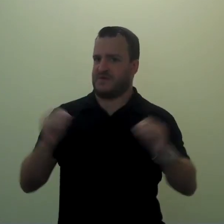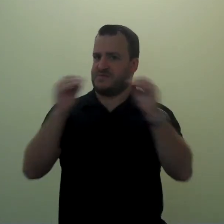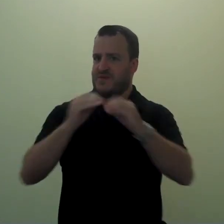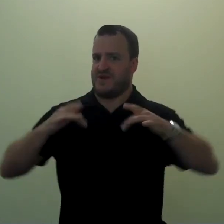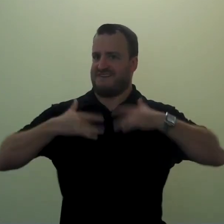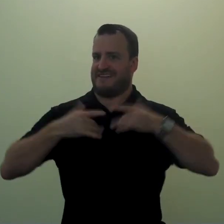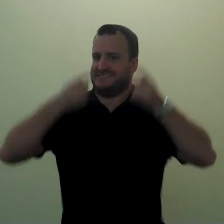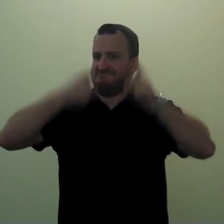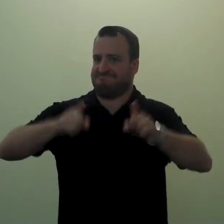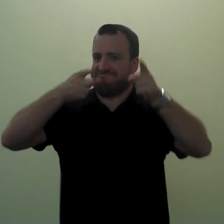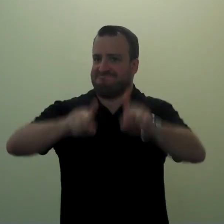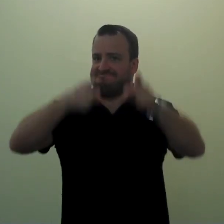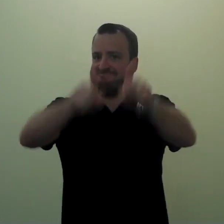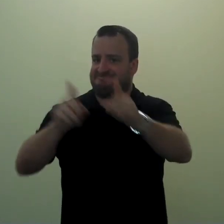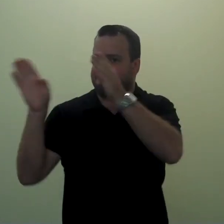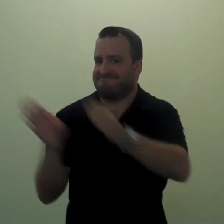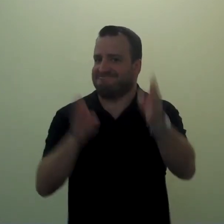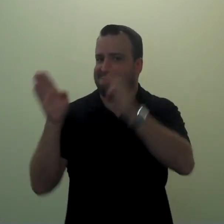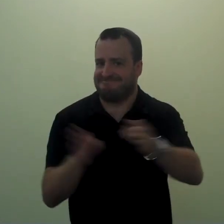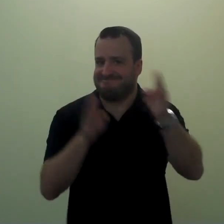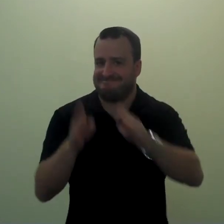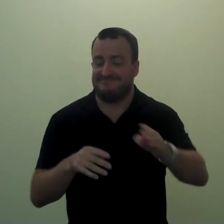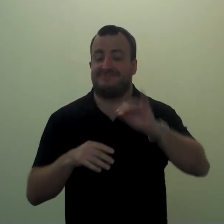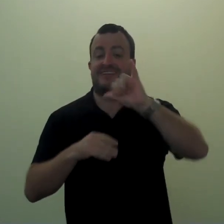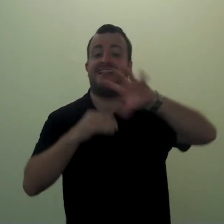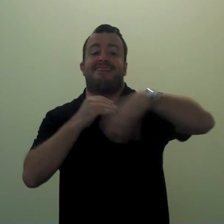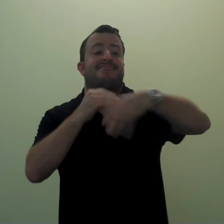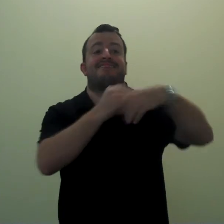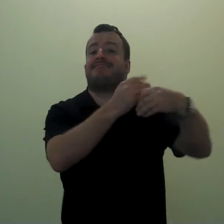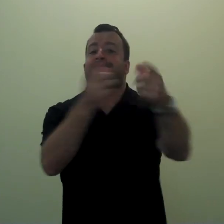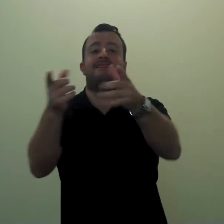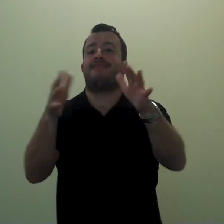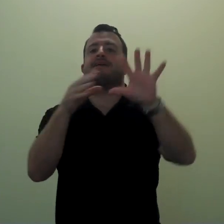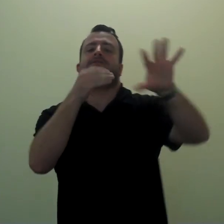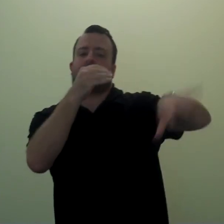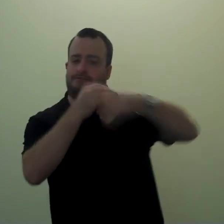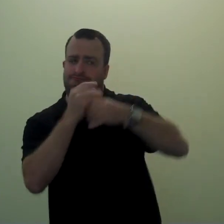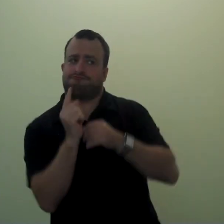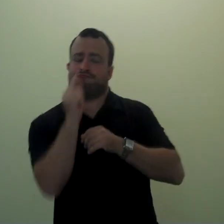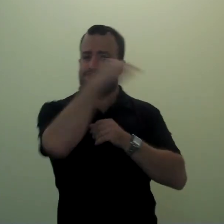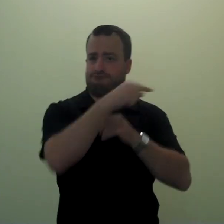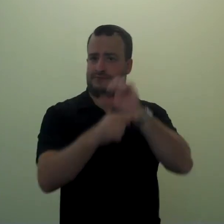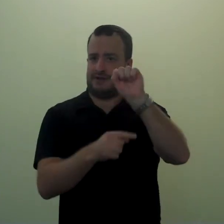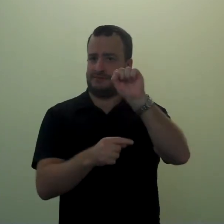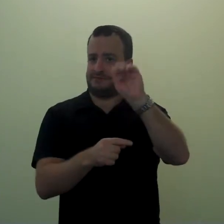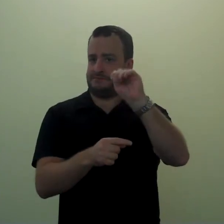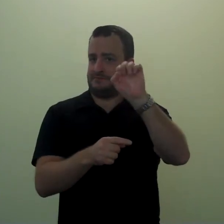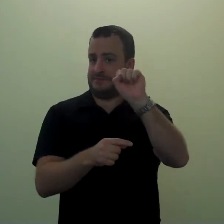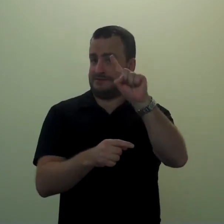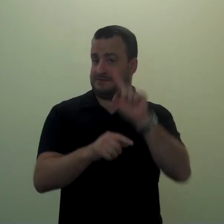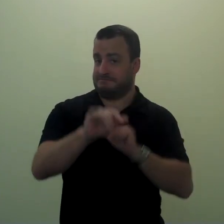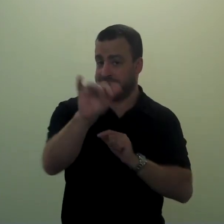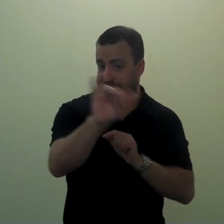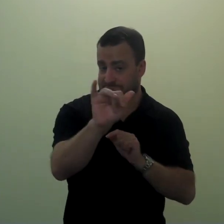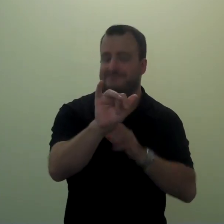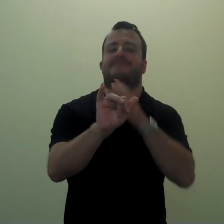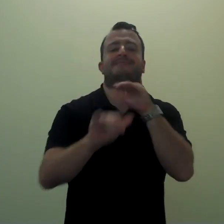More events are being planned. Additional events will be held at St. Mary's School for the Deaf